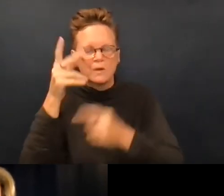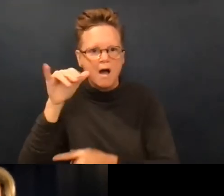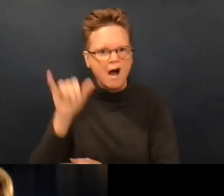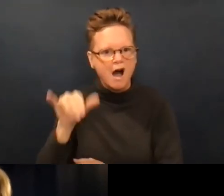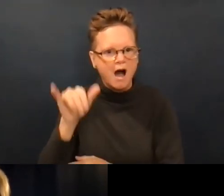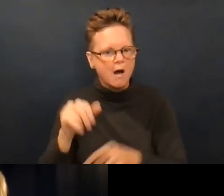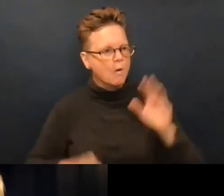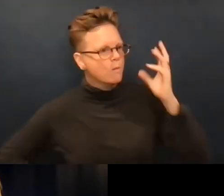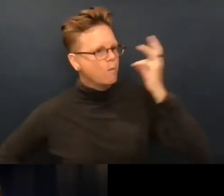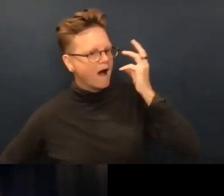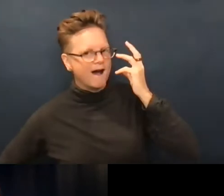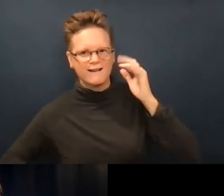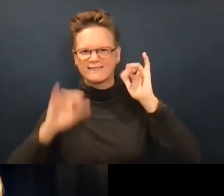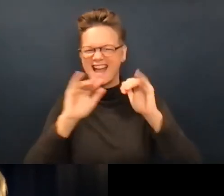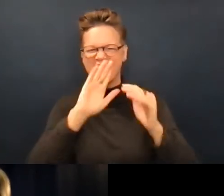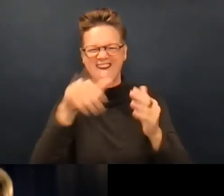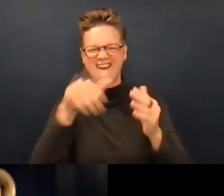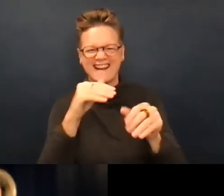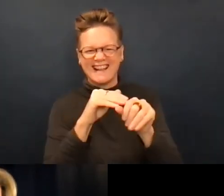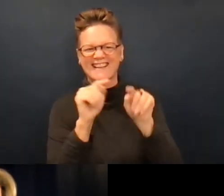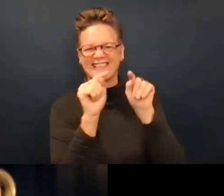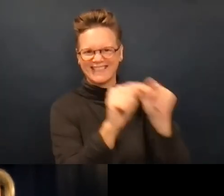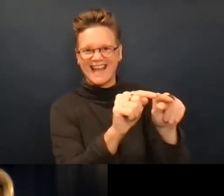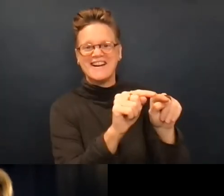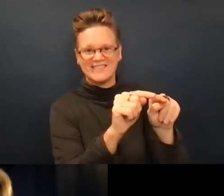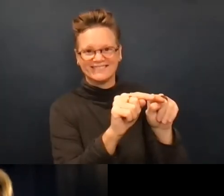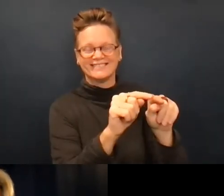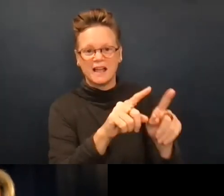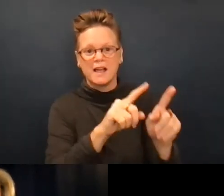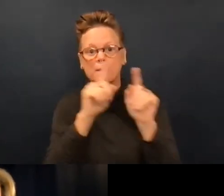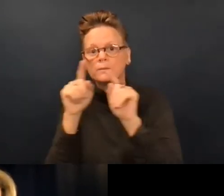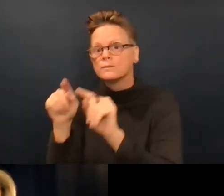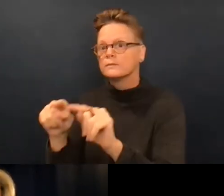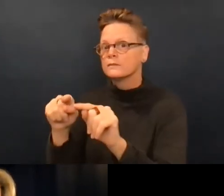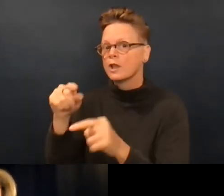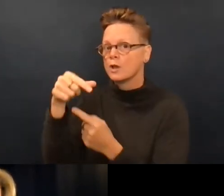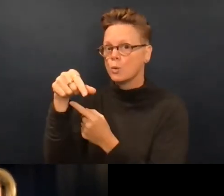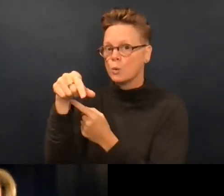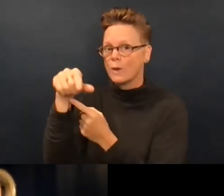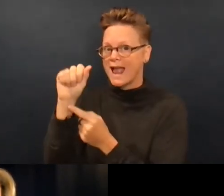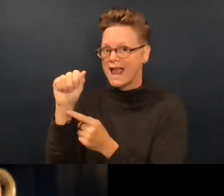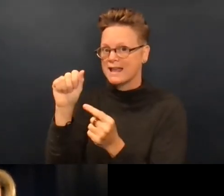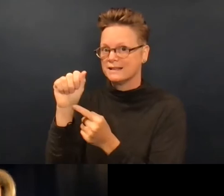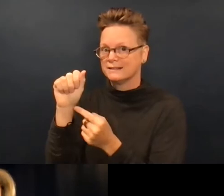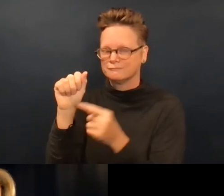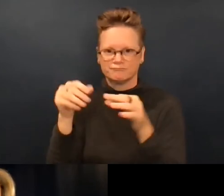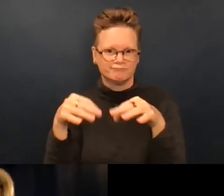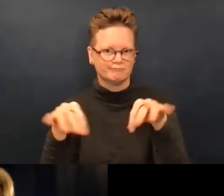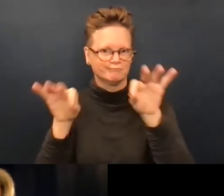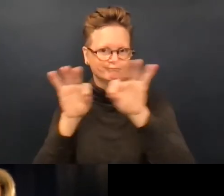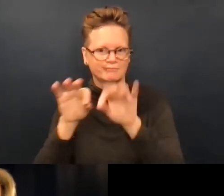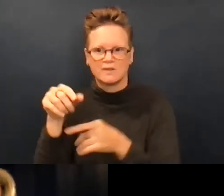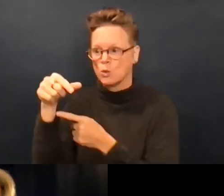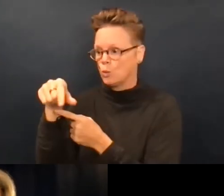So your feelings, your reflections, your aha moments, you know, those types of comments should be put in the chat.